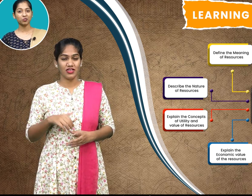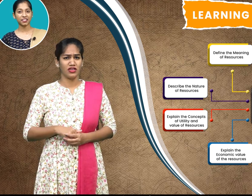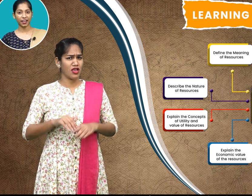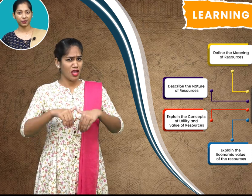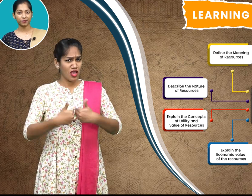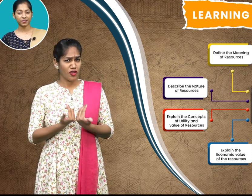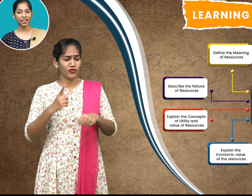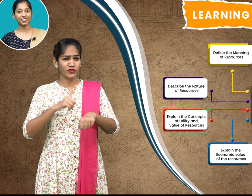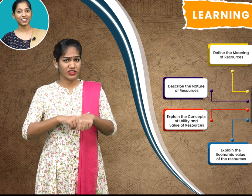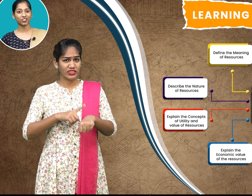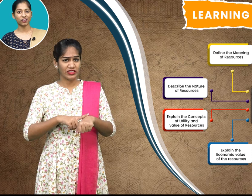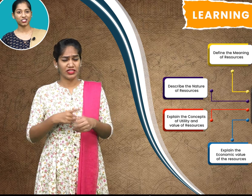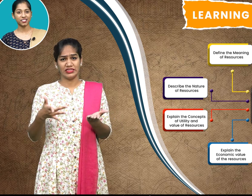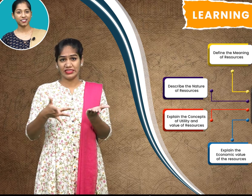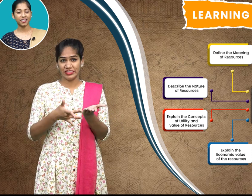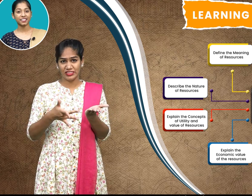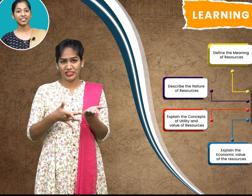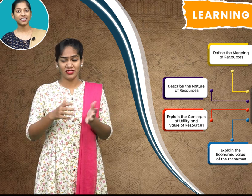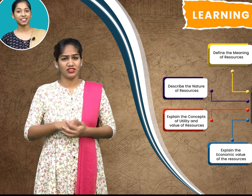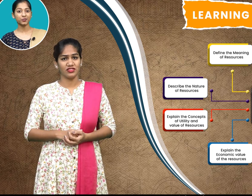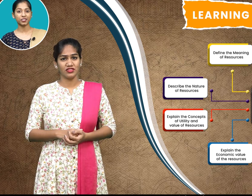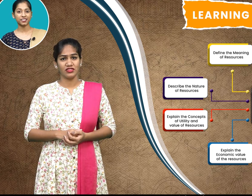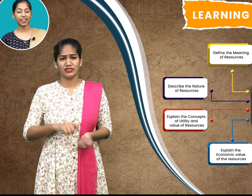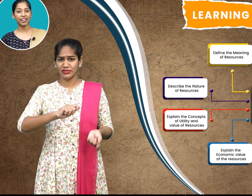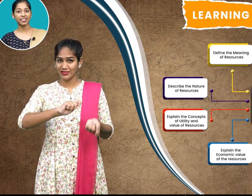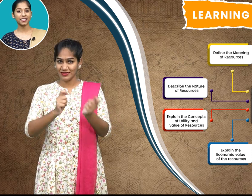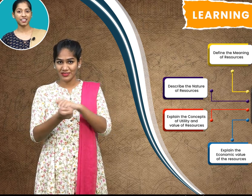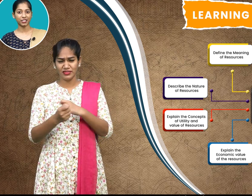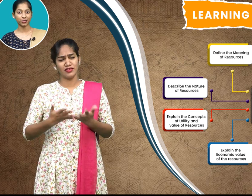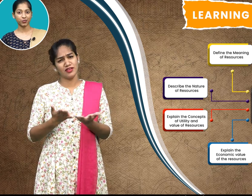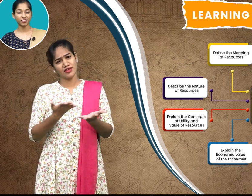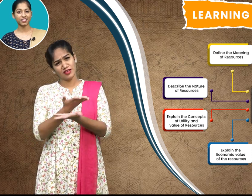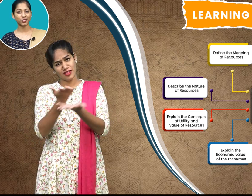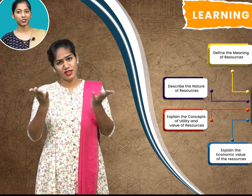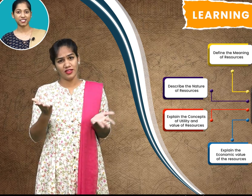time and technology can convert anything into resources